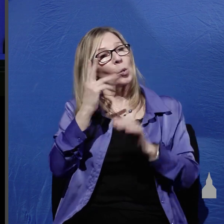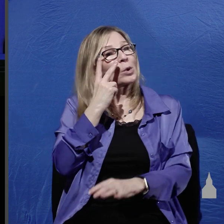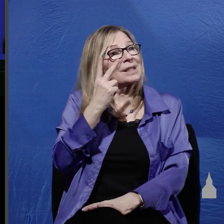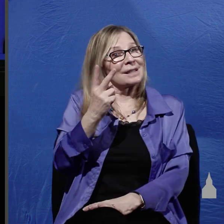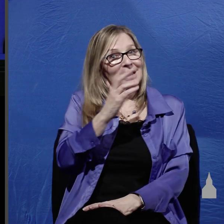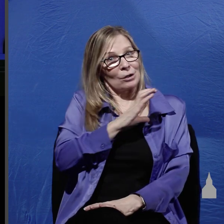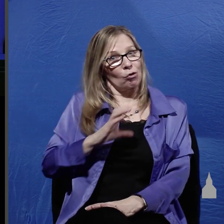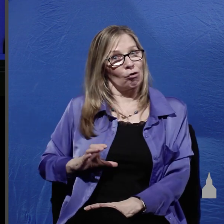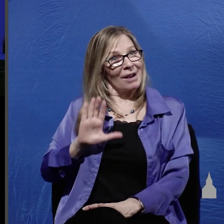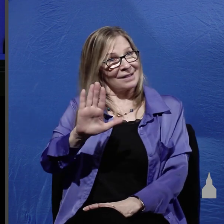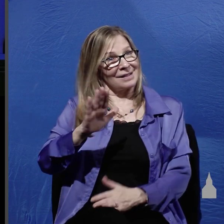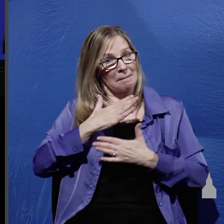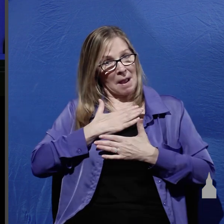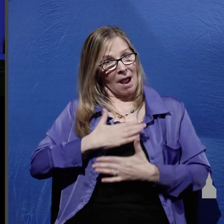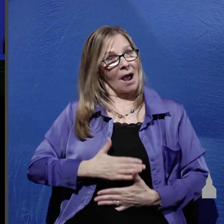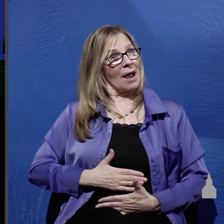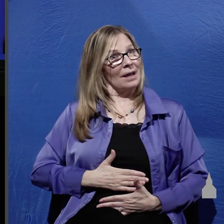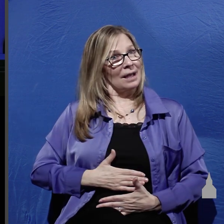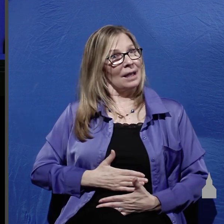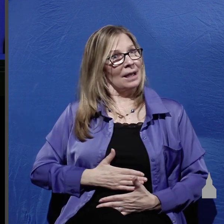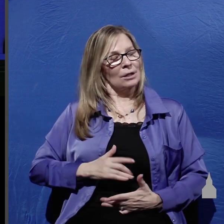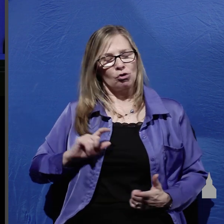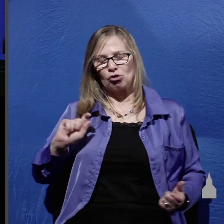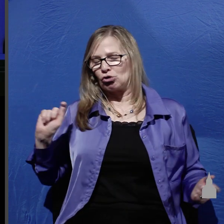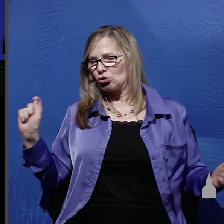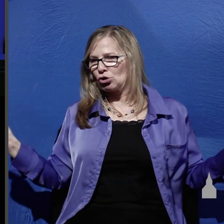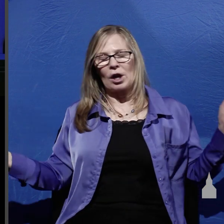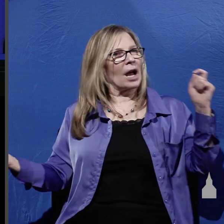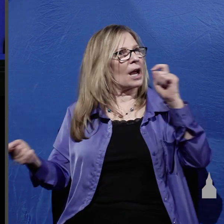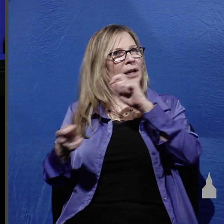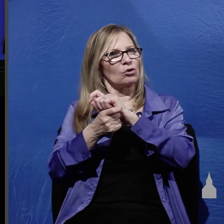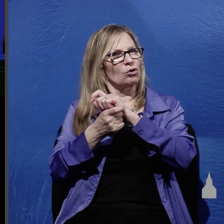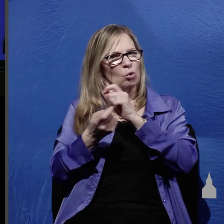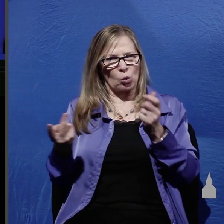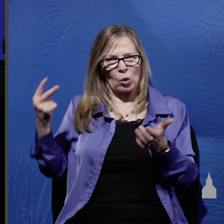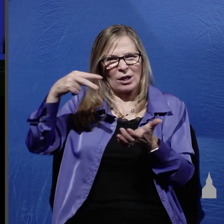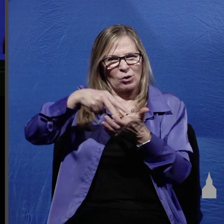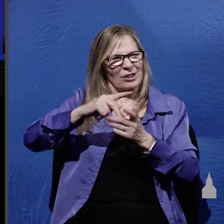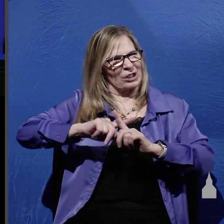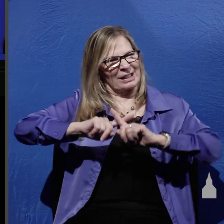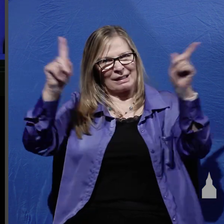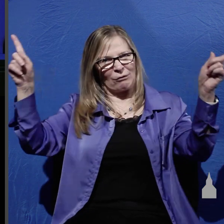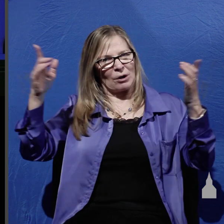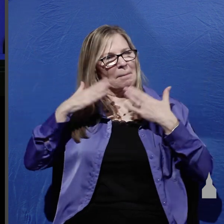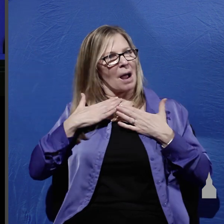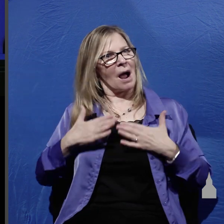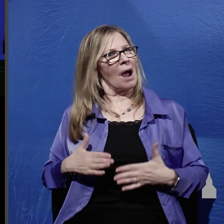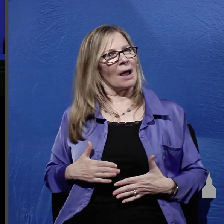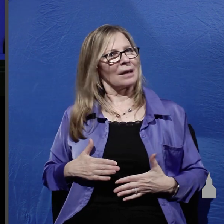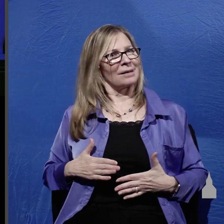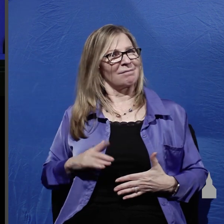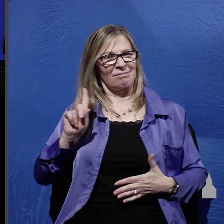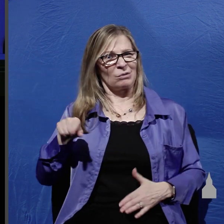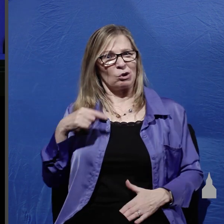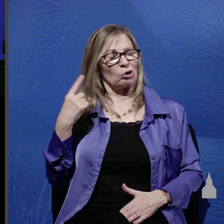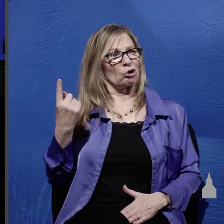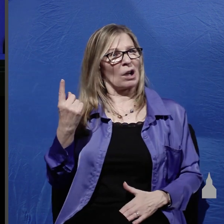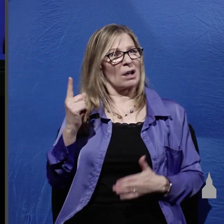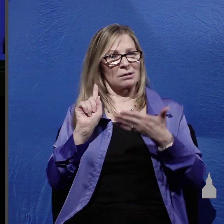Christ's body had been changed into a resurrection body that just note this that just passed